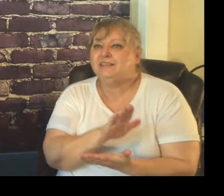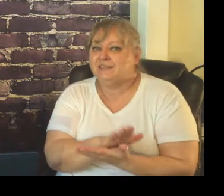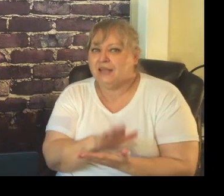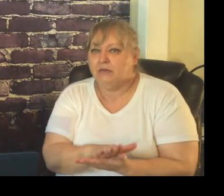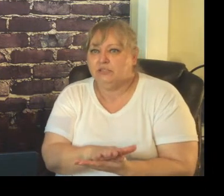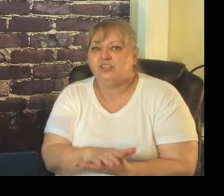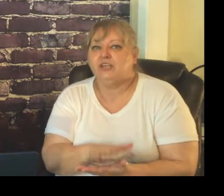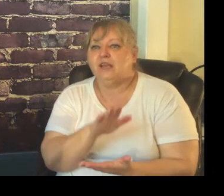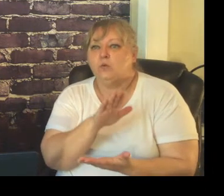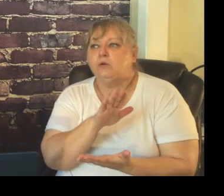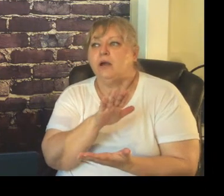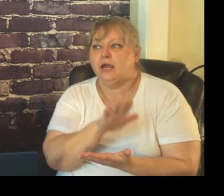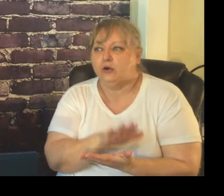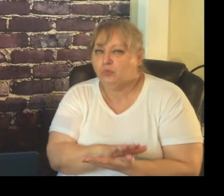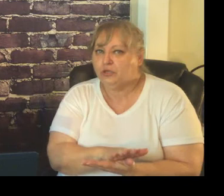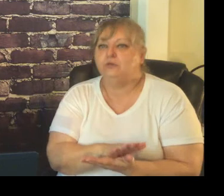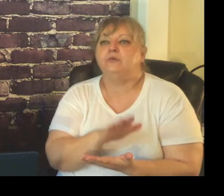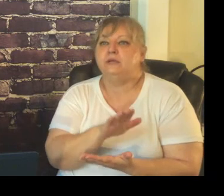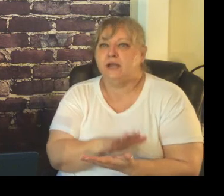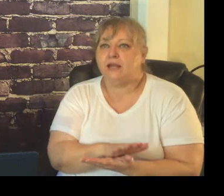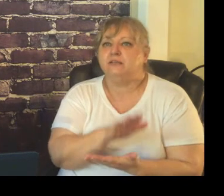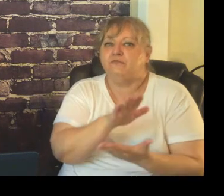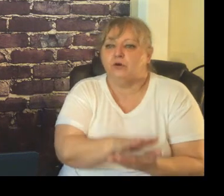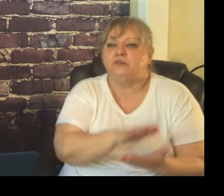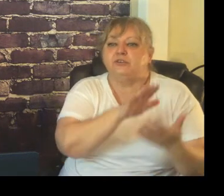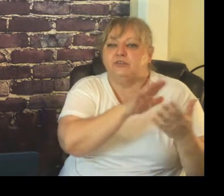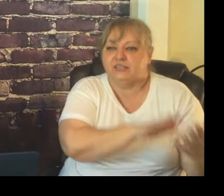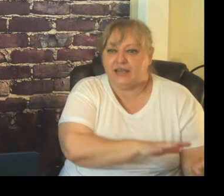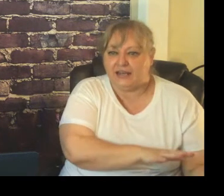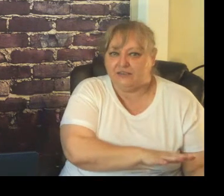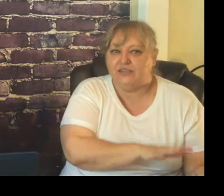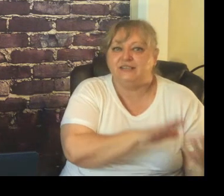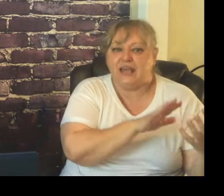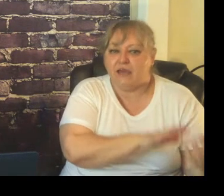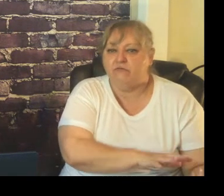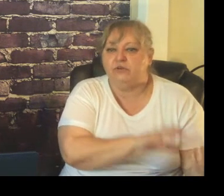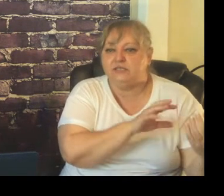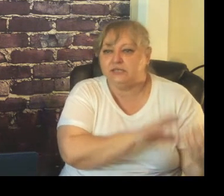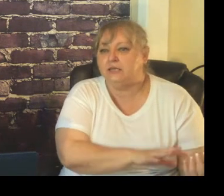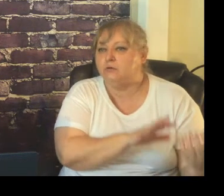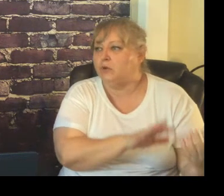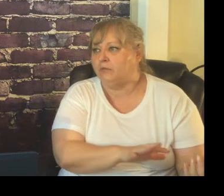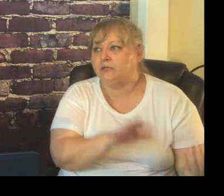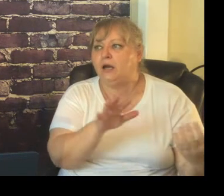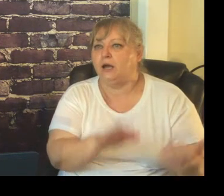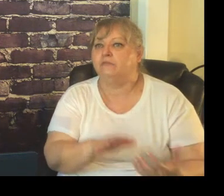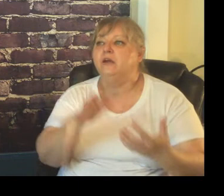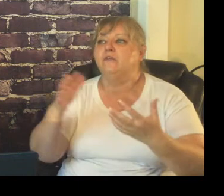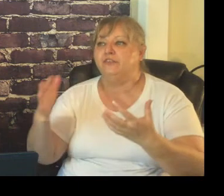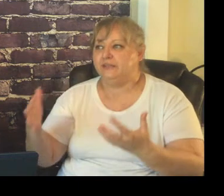it's established it will help you not to focus on these kind of things every single moment of the